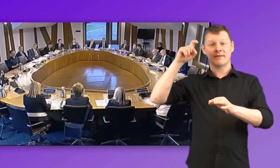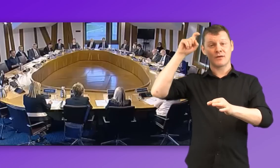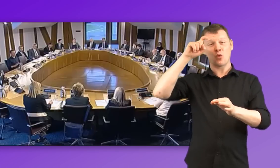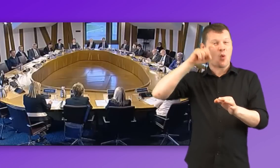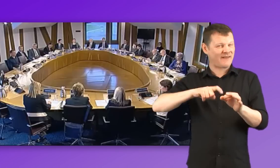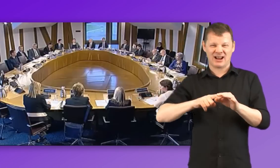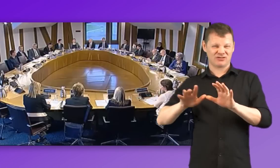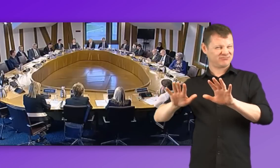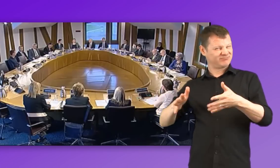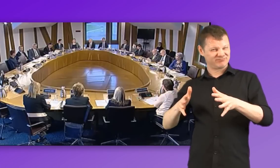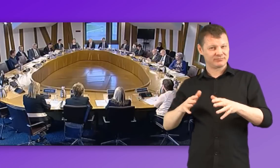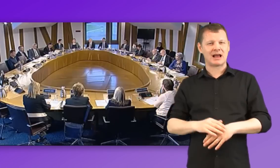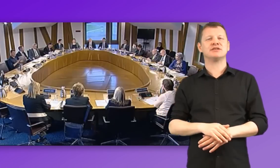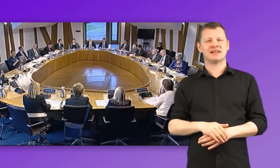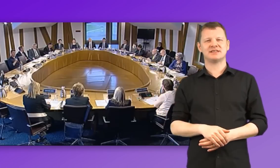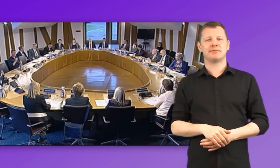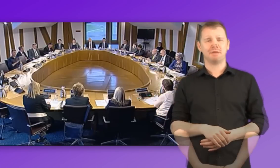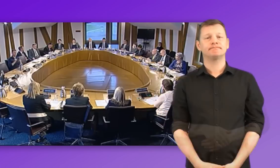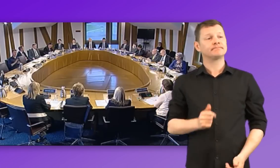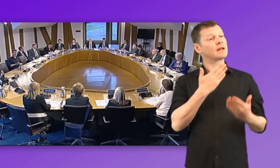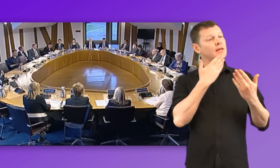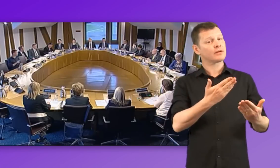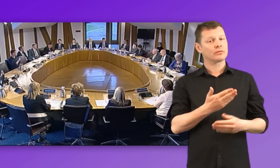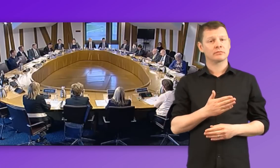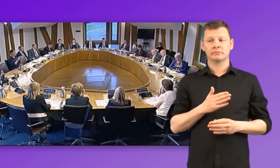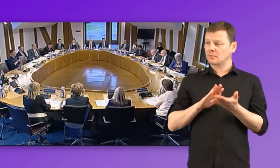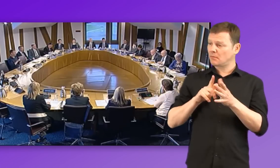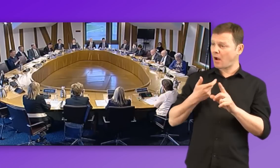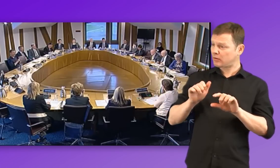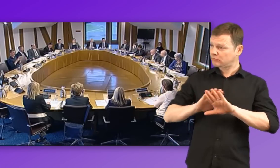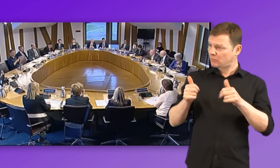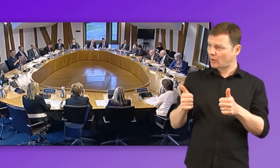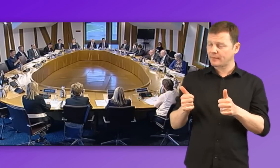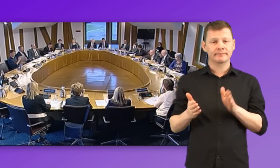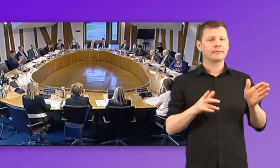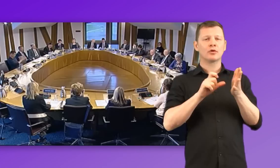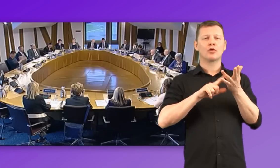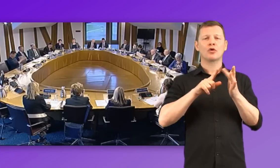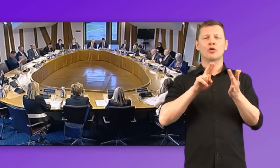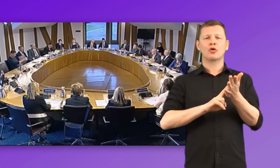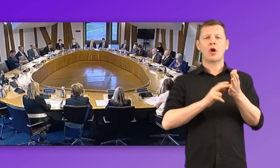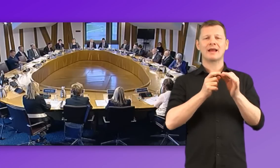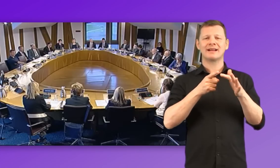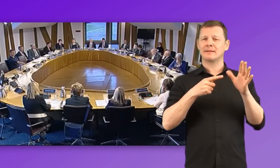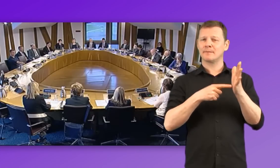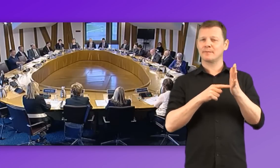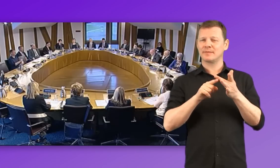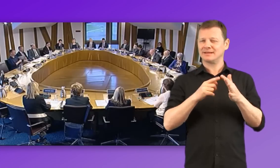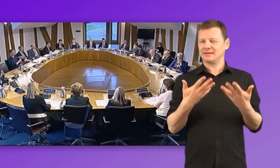Thank you. Mark? Okay. Colin Beatty. Thank you, Vera. Can I start just with a little plea for